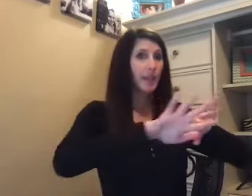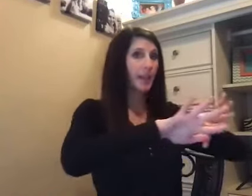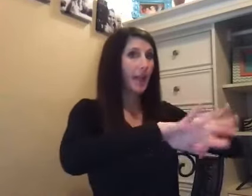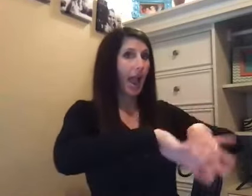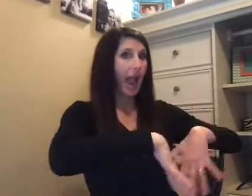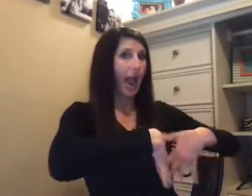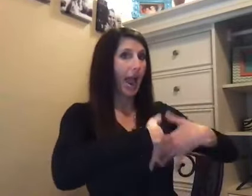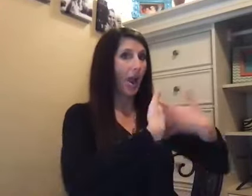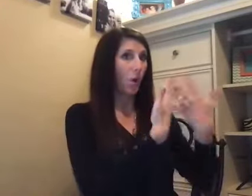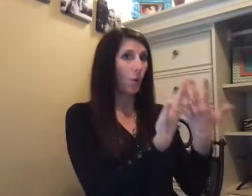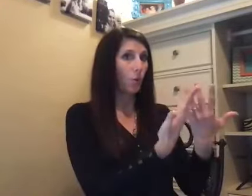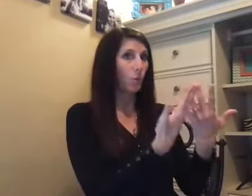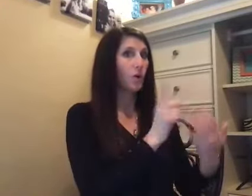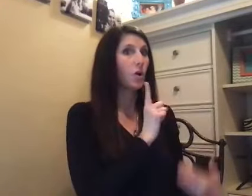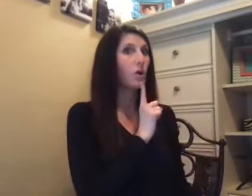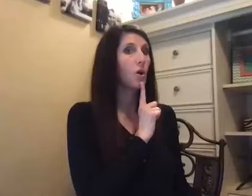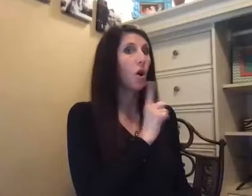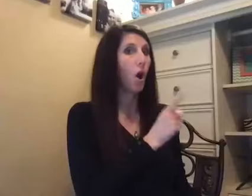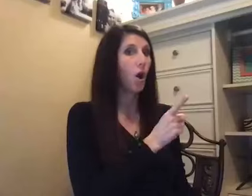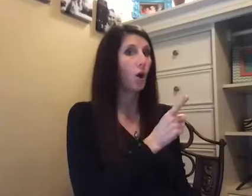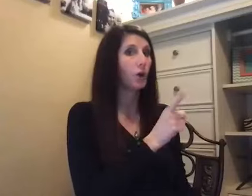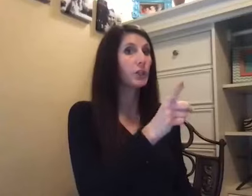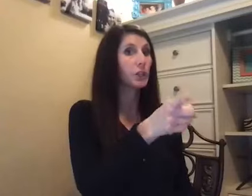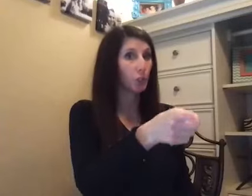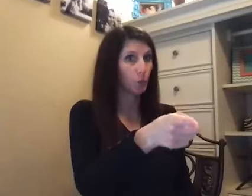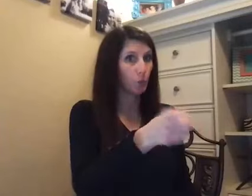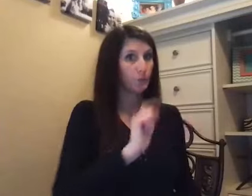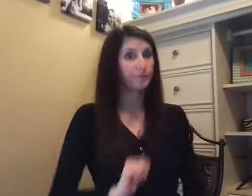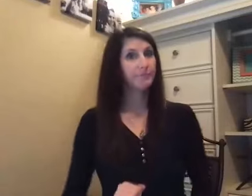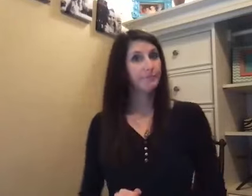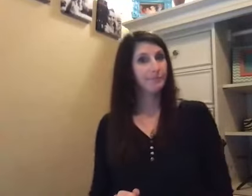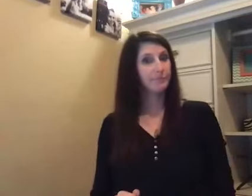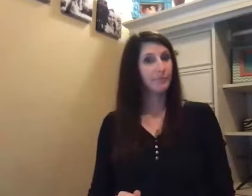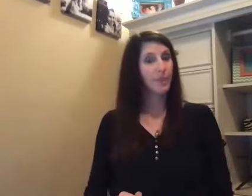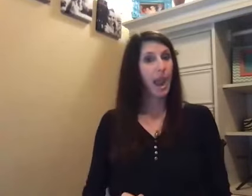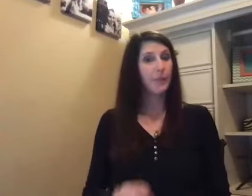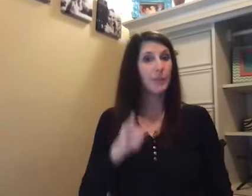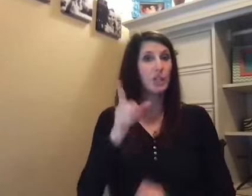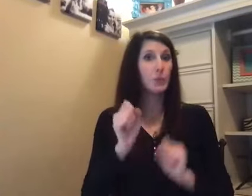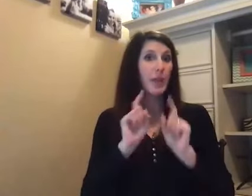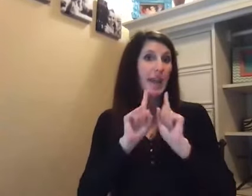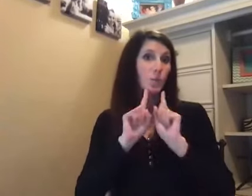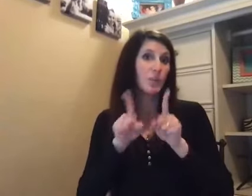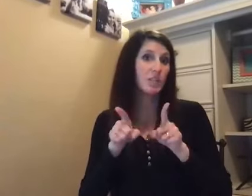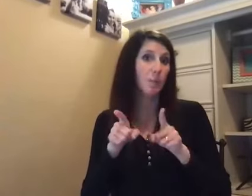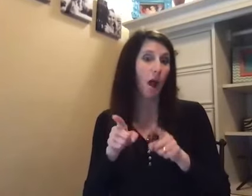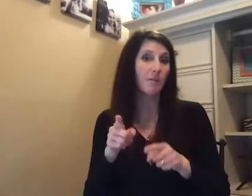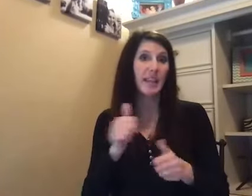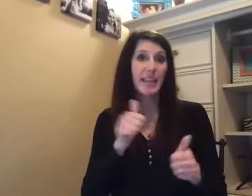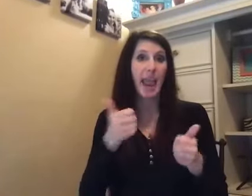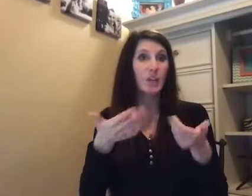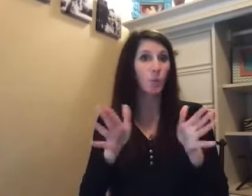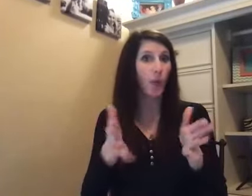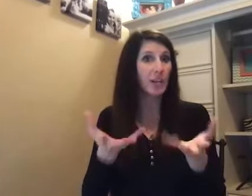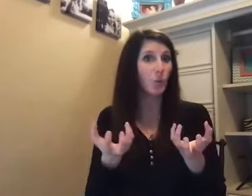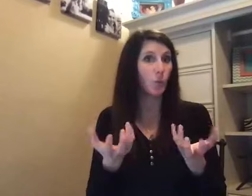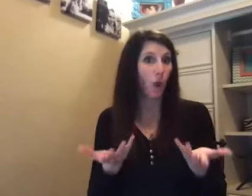How. How are you. I think you can respond in any way you want.